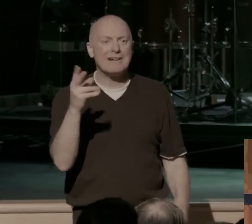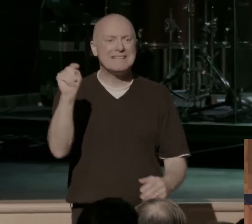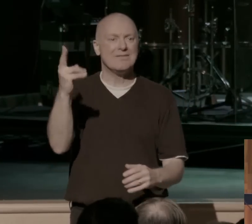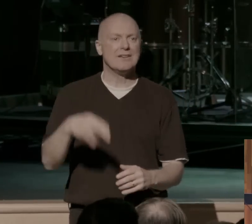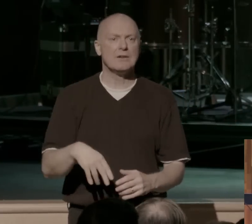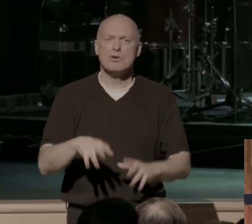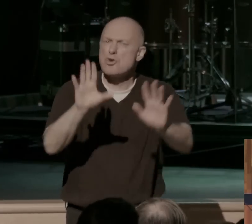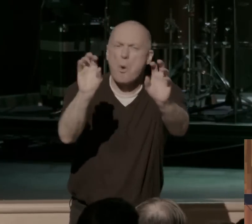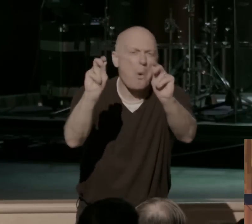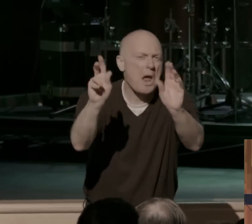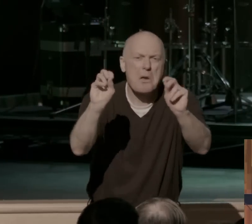that doesn't work.